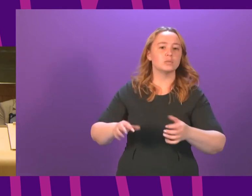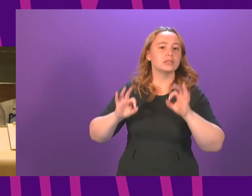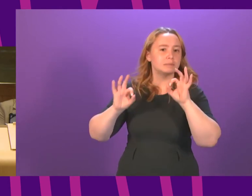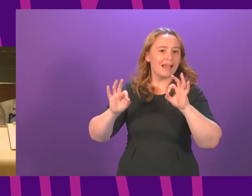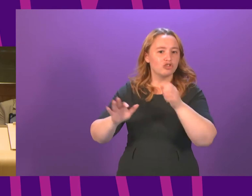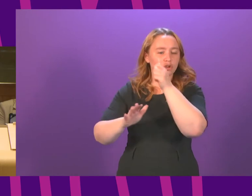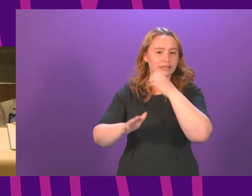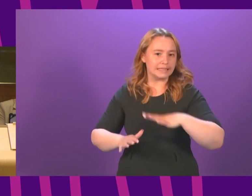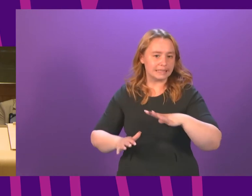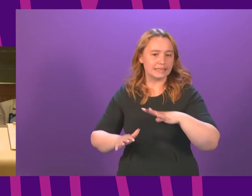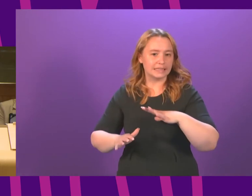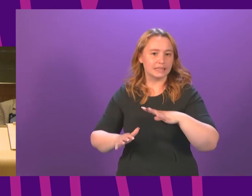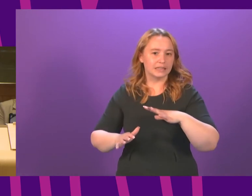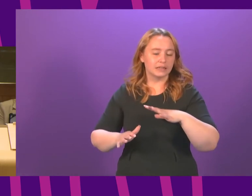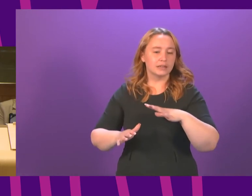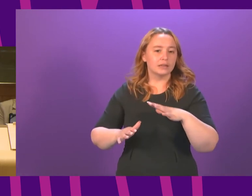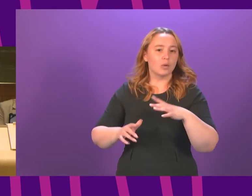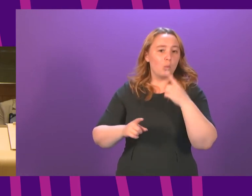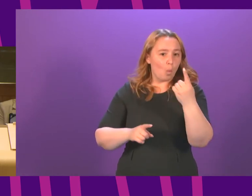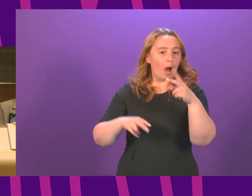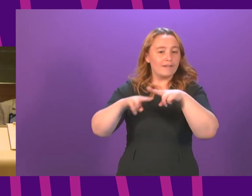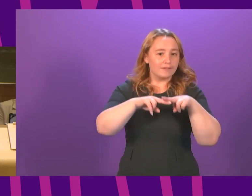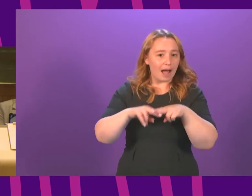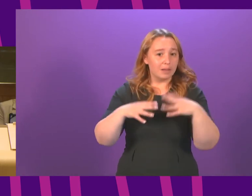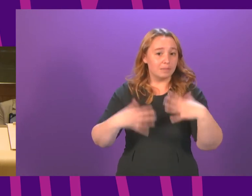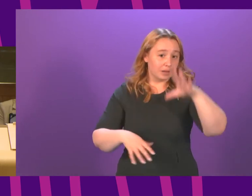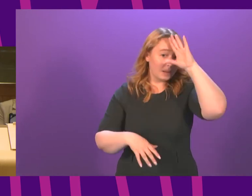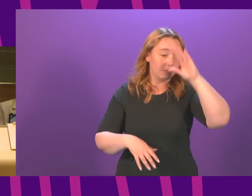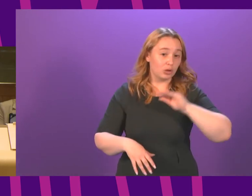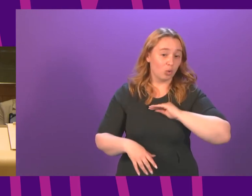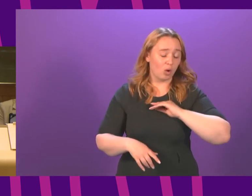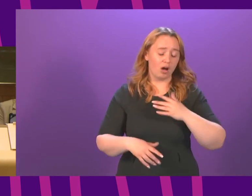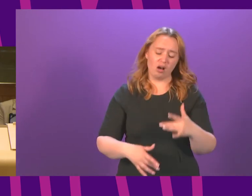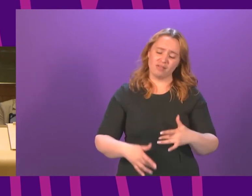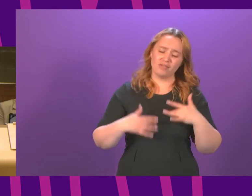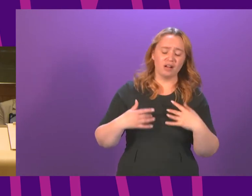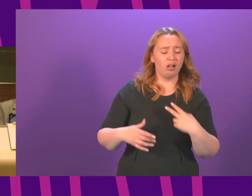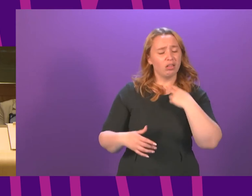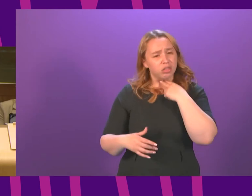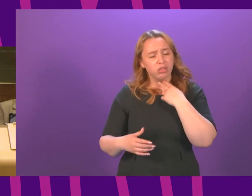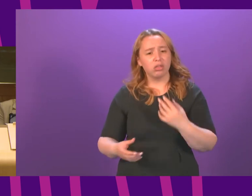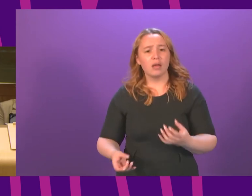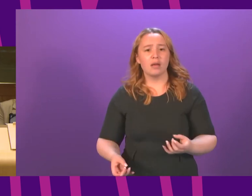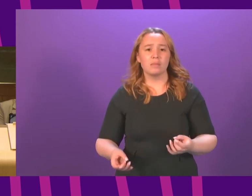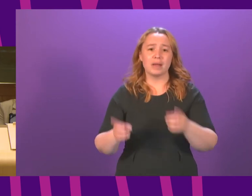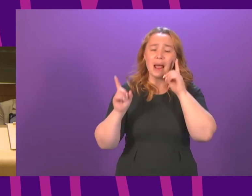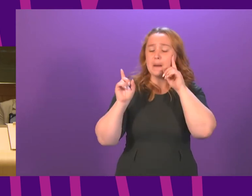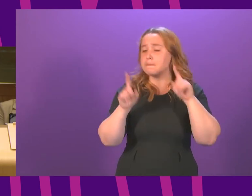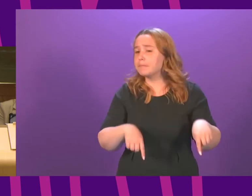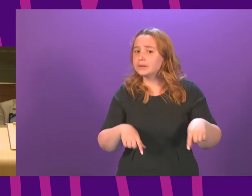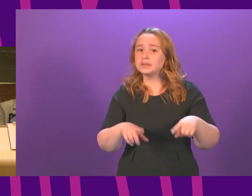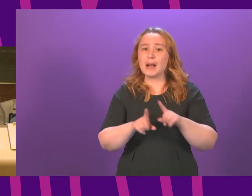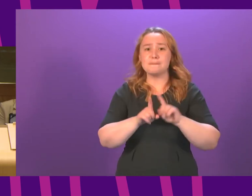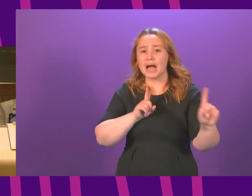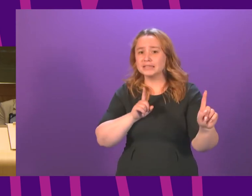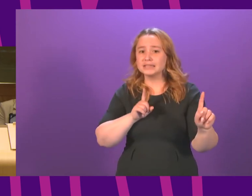taken its toll on them one family told me we feel completely let down and abandoned does the first minister agree that if we can